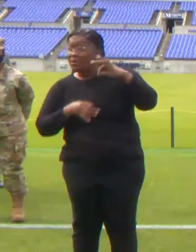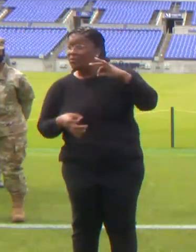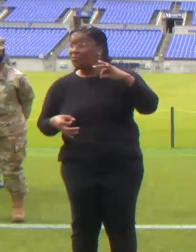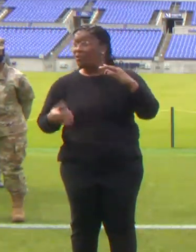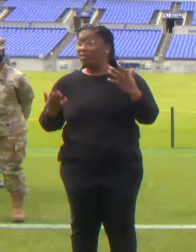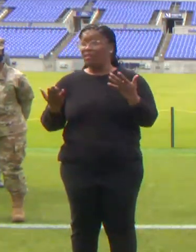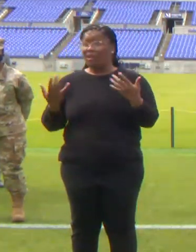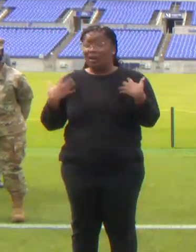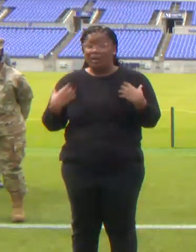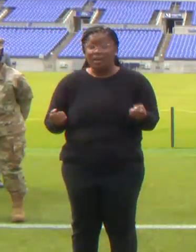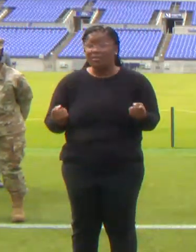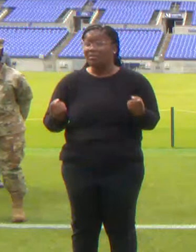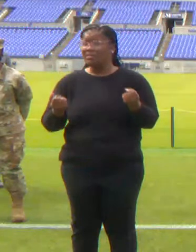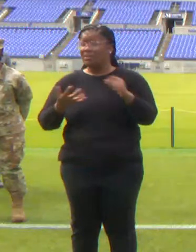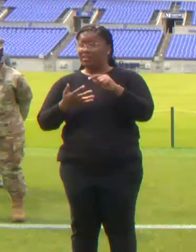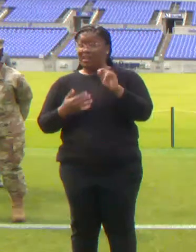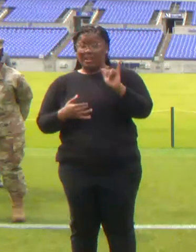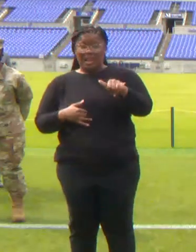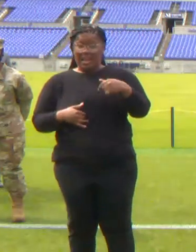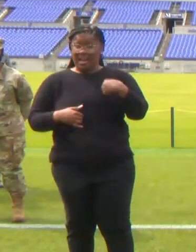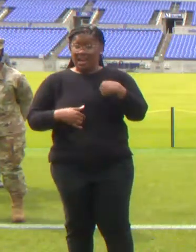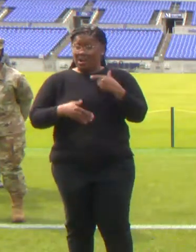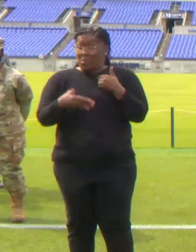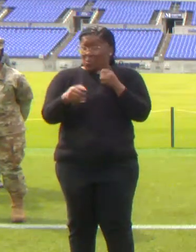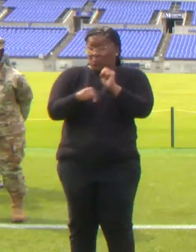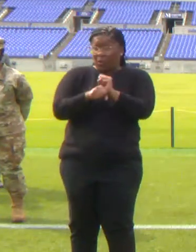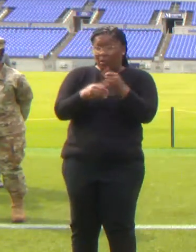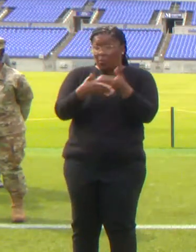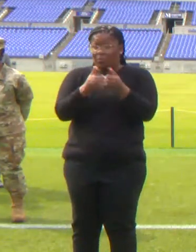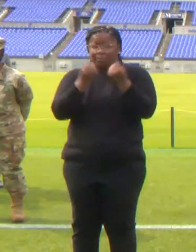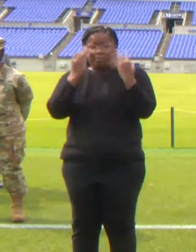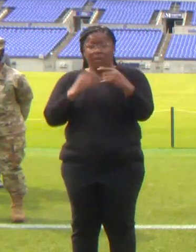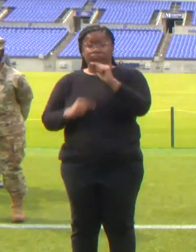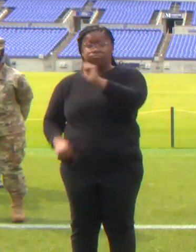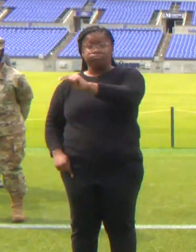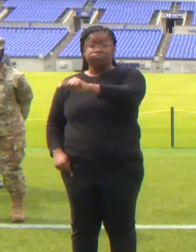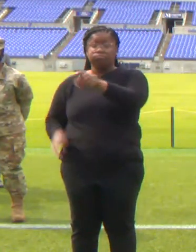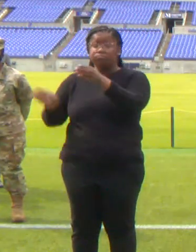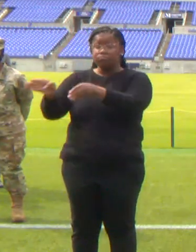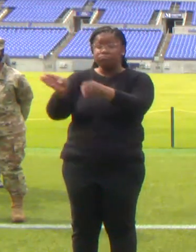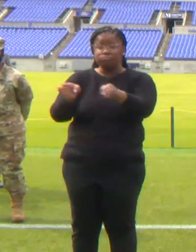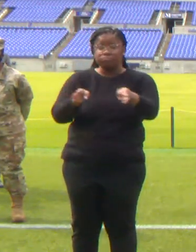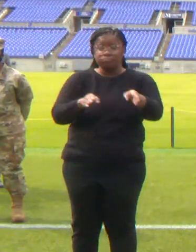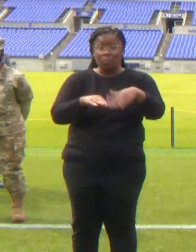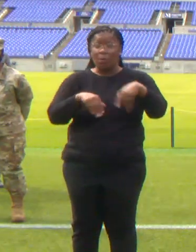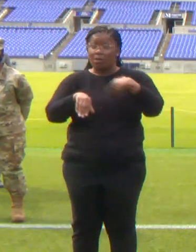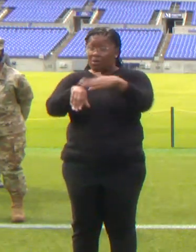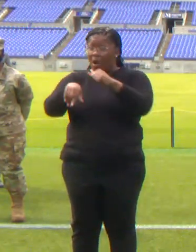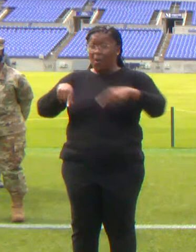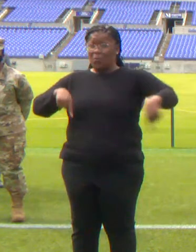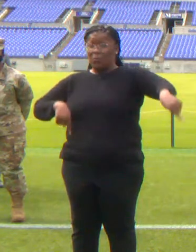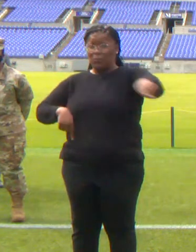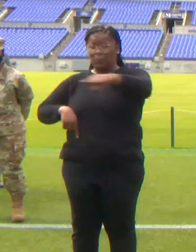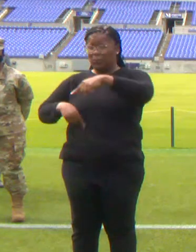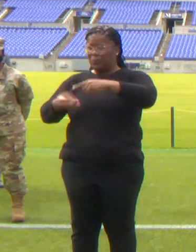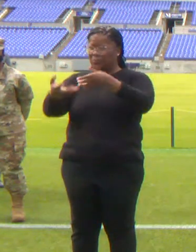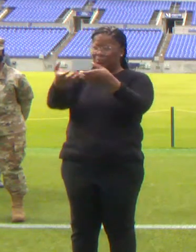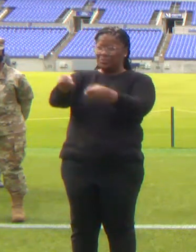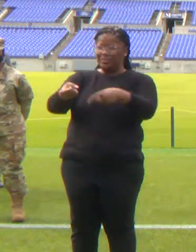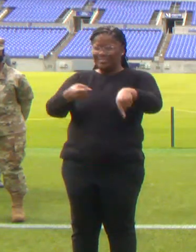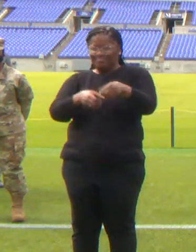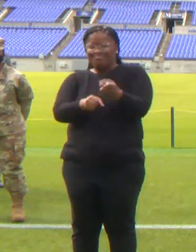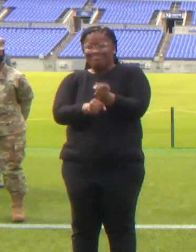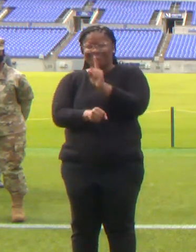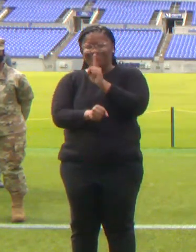closely with many of you and called on you as trusted voices to encourage more people to get vaccines because